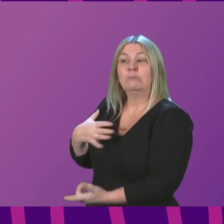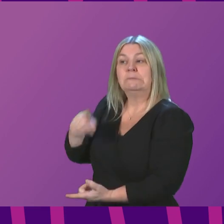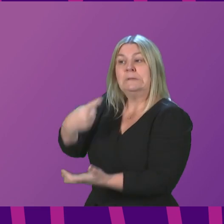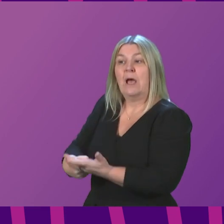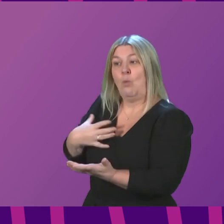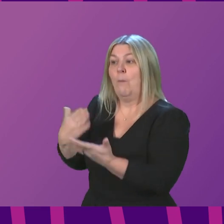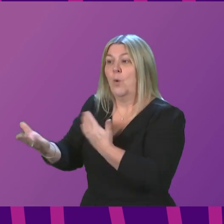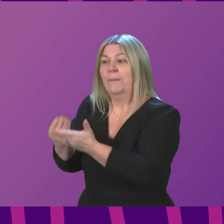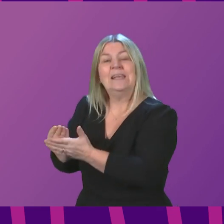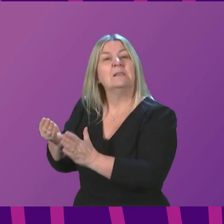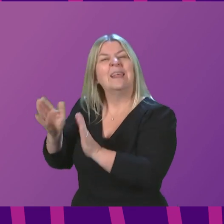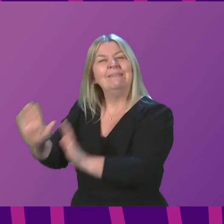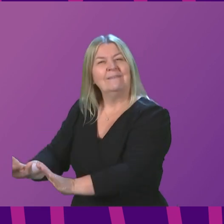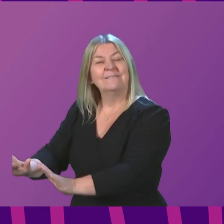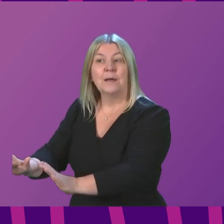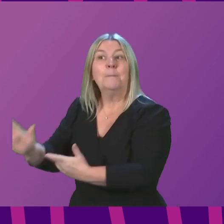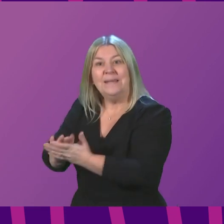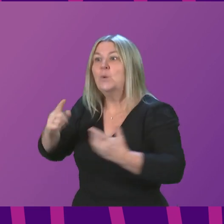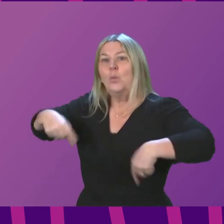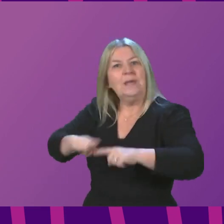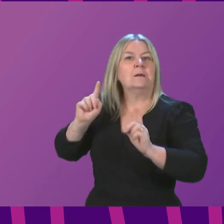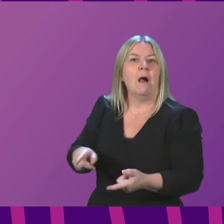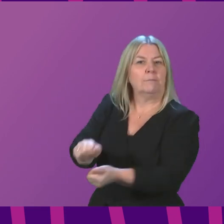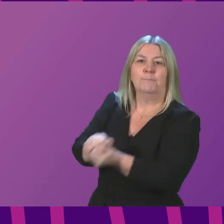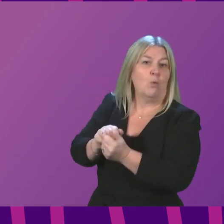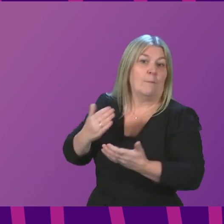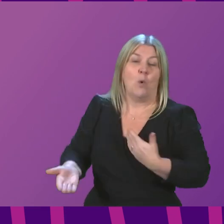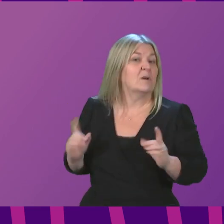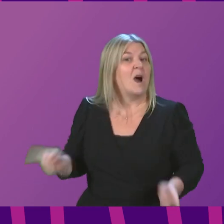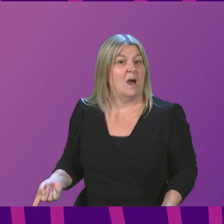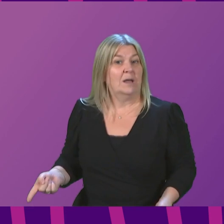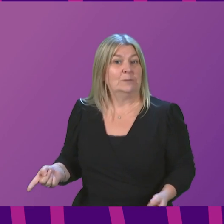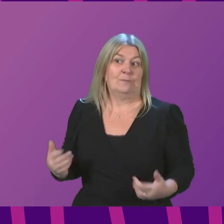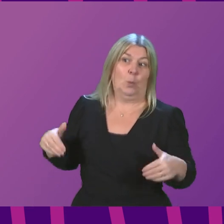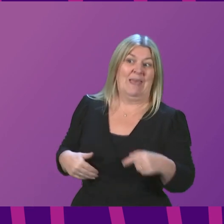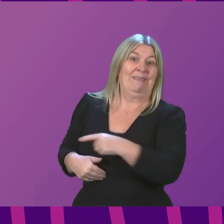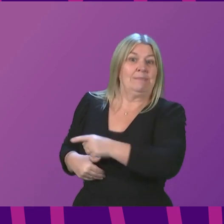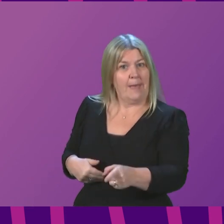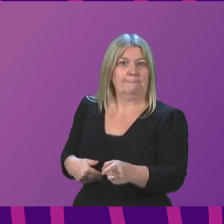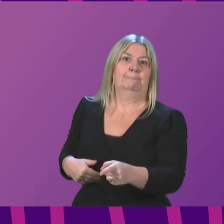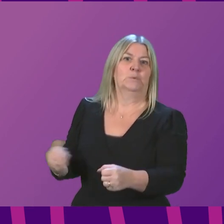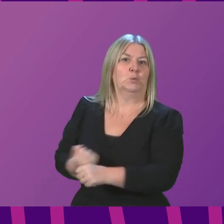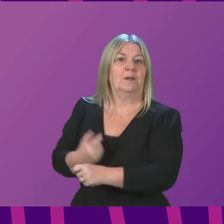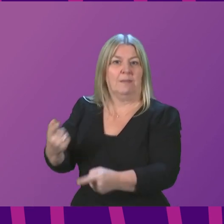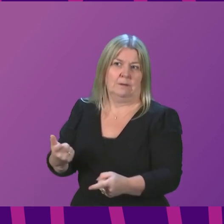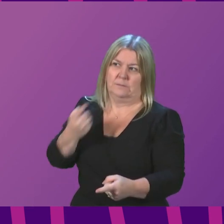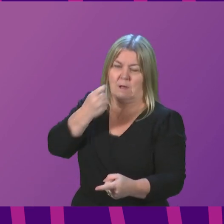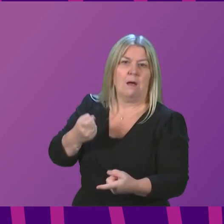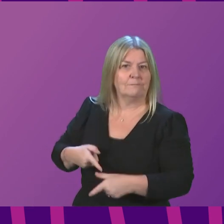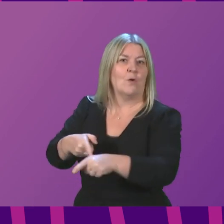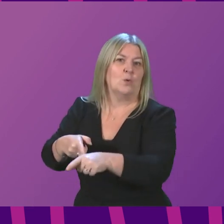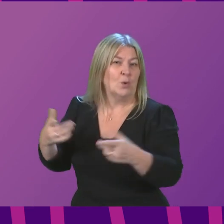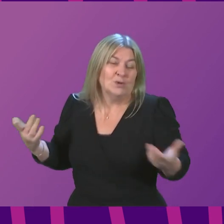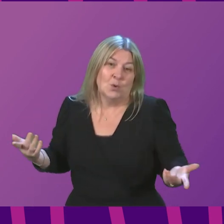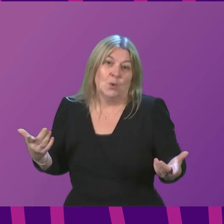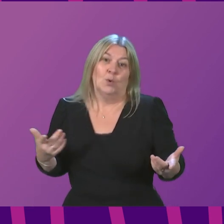UK Government that will allow us to increase that support further. In the meantime, we are providing support as far as we